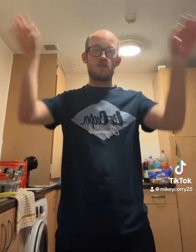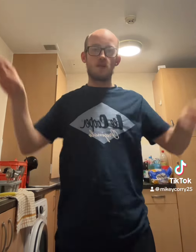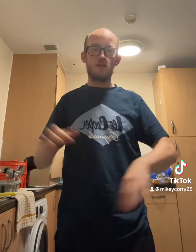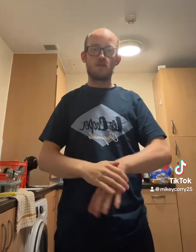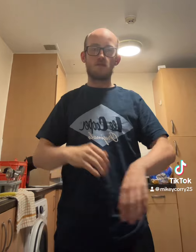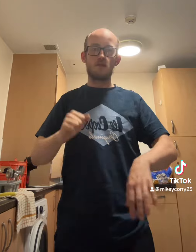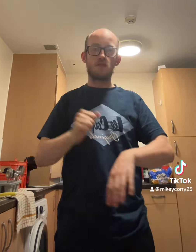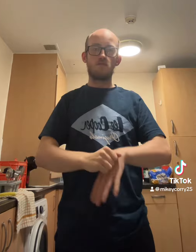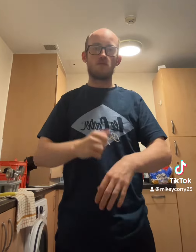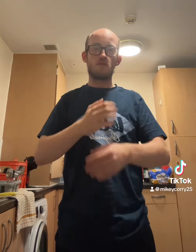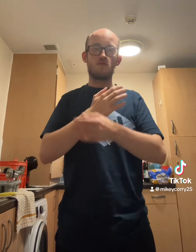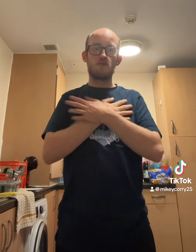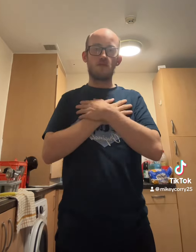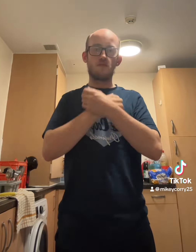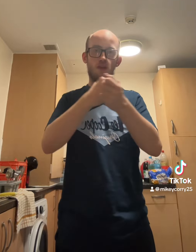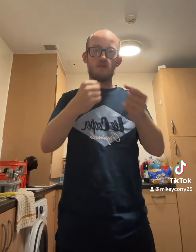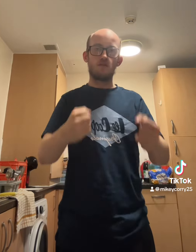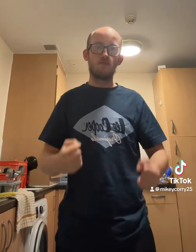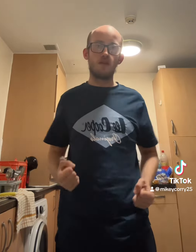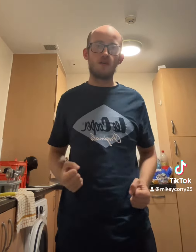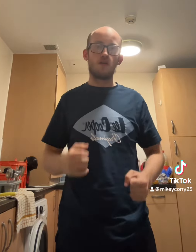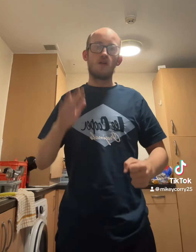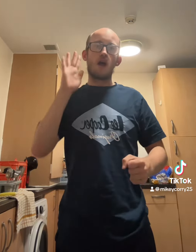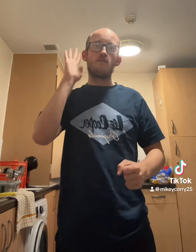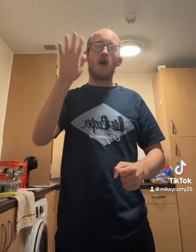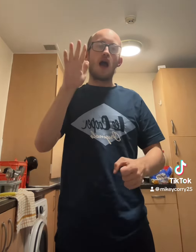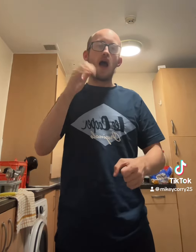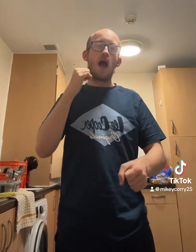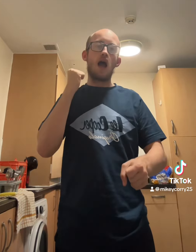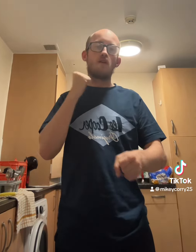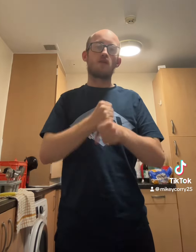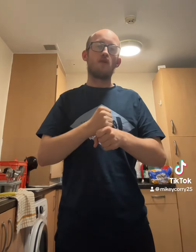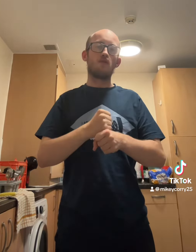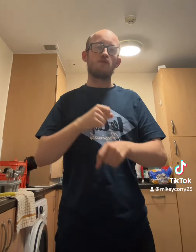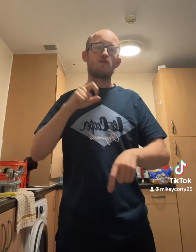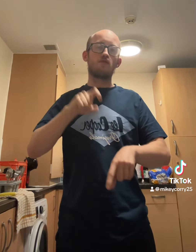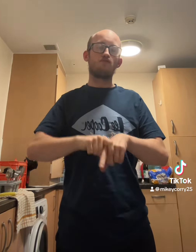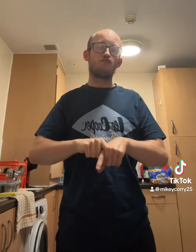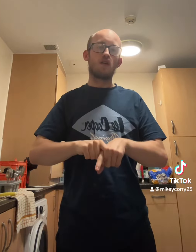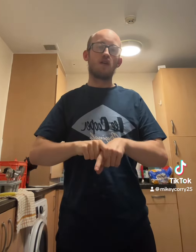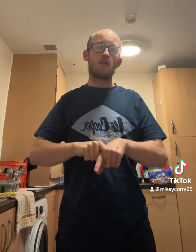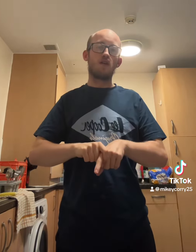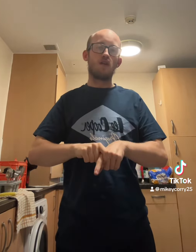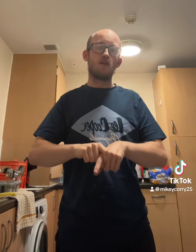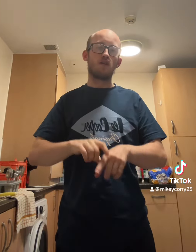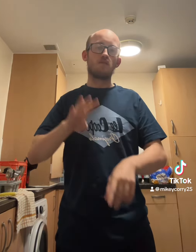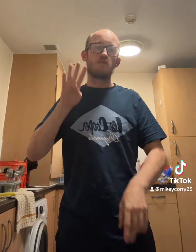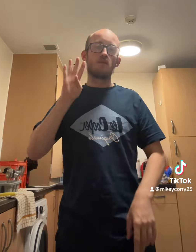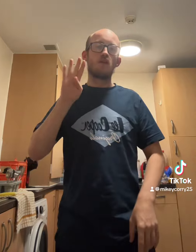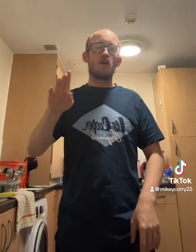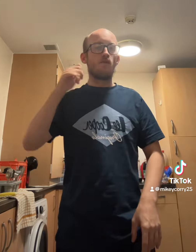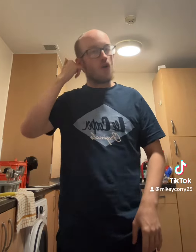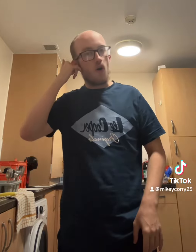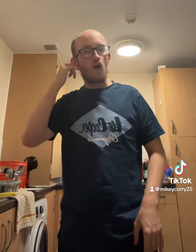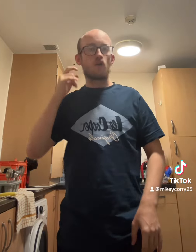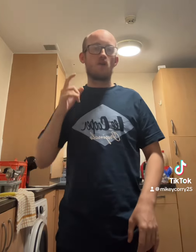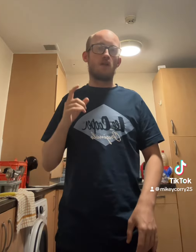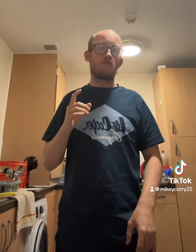of Christmas, my true love gave to me Five golden rings Four calling birds,